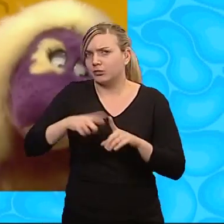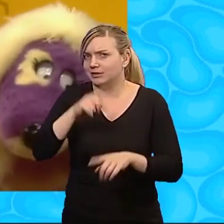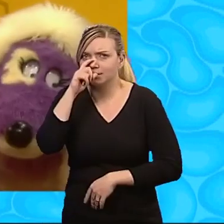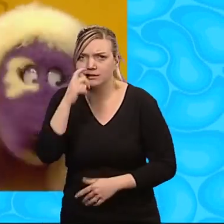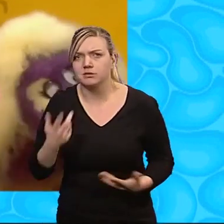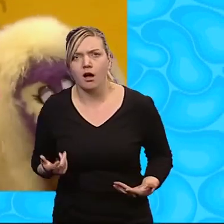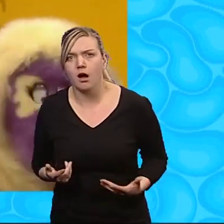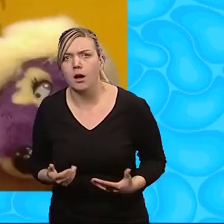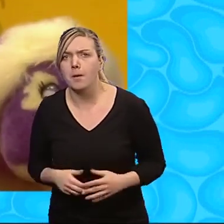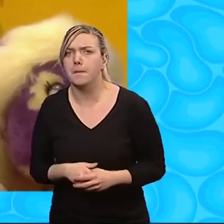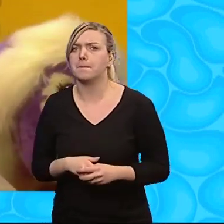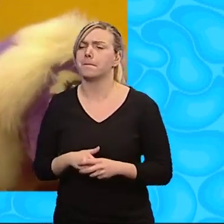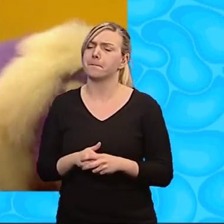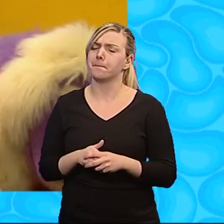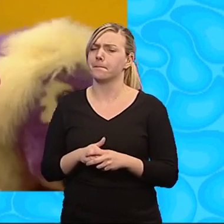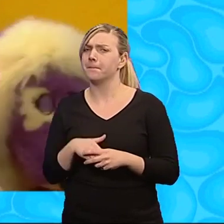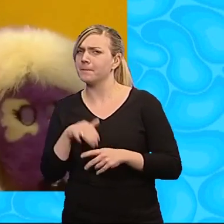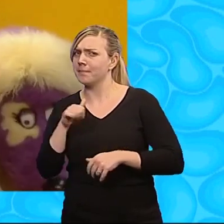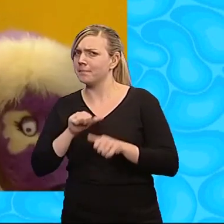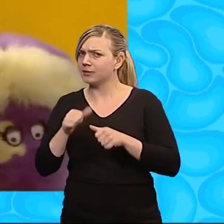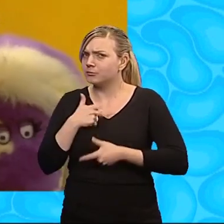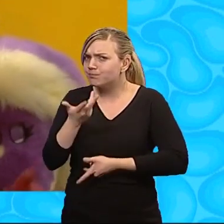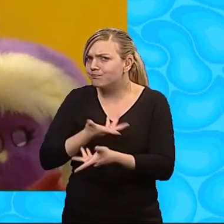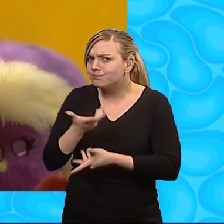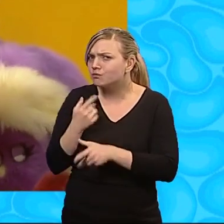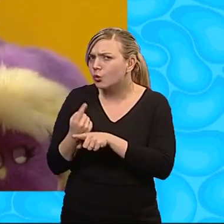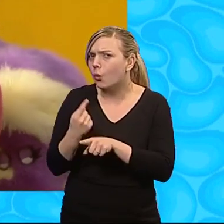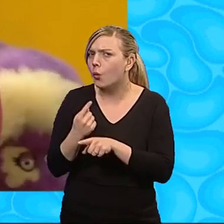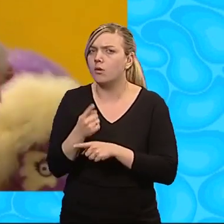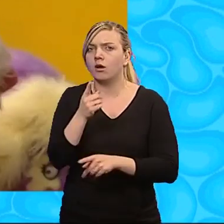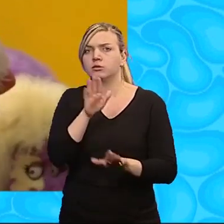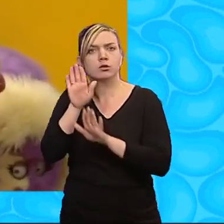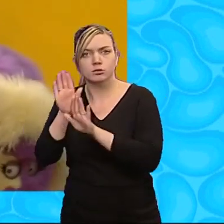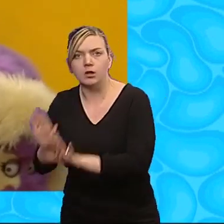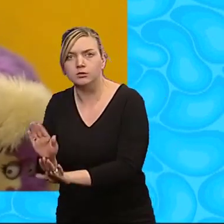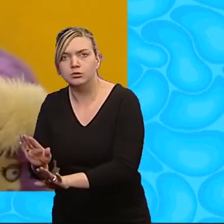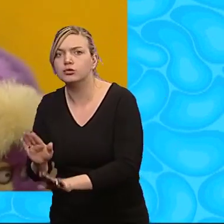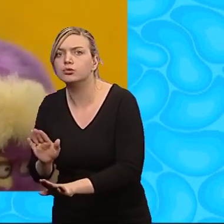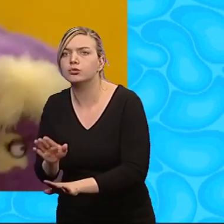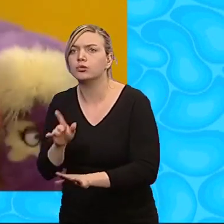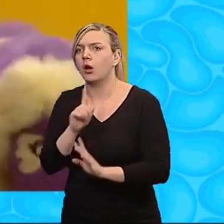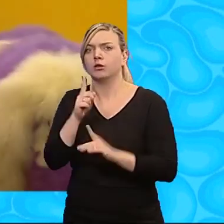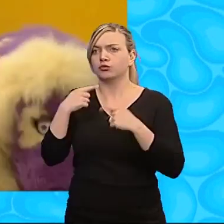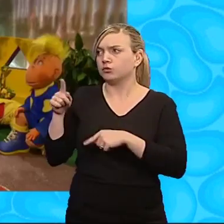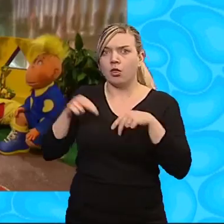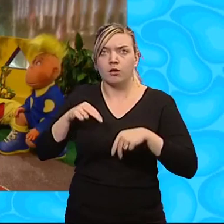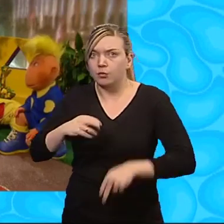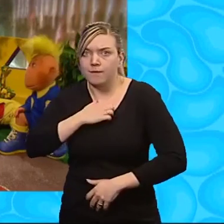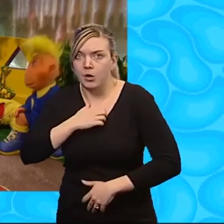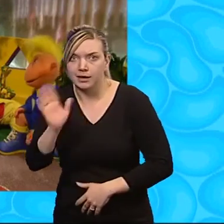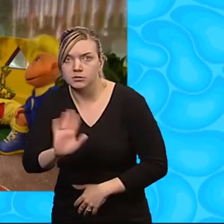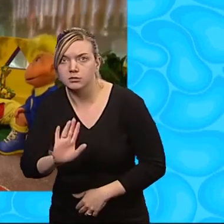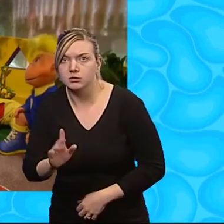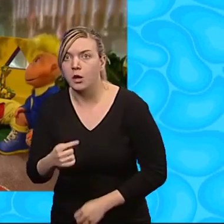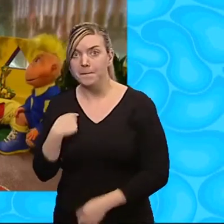I see. Well, maybe I'd better have a word with her. Now, listen, don't touch the hedgehog, will you? Oh, and don't let Izzles frighten her, all right? Oh,